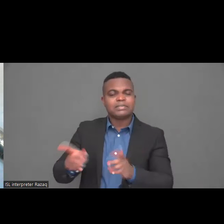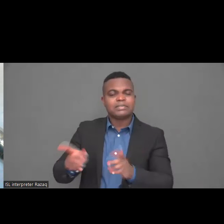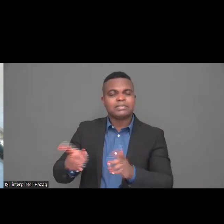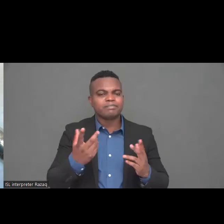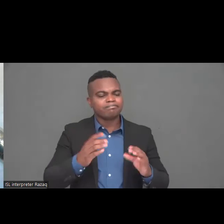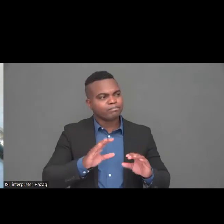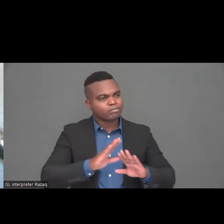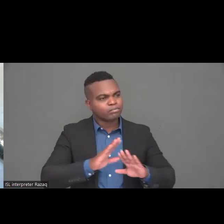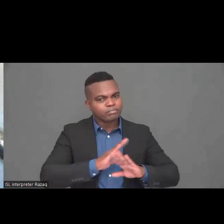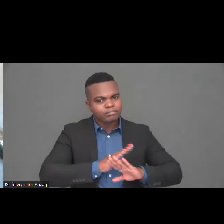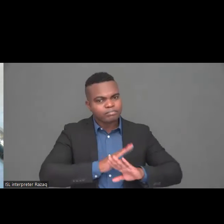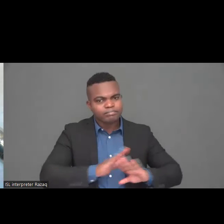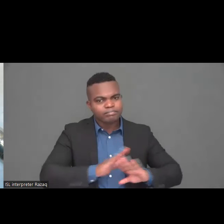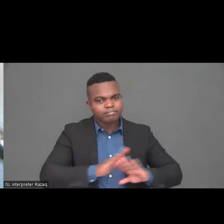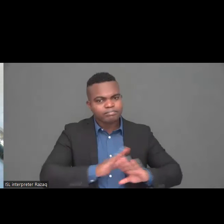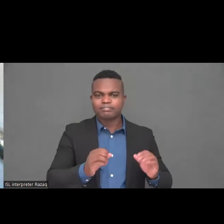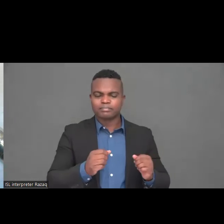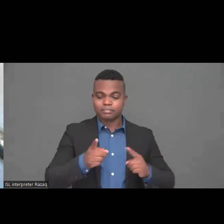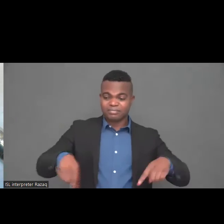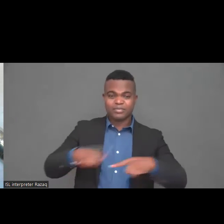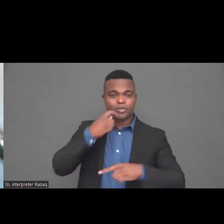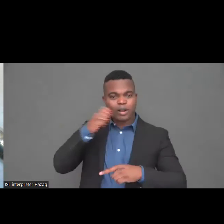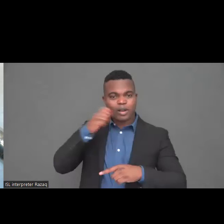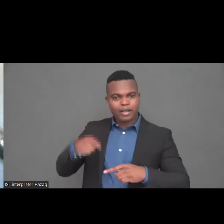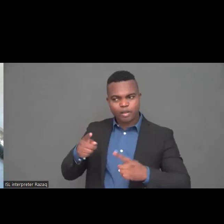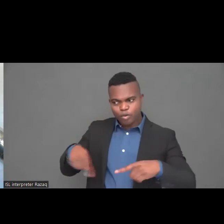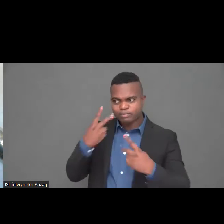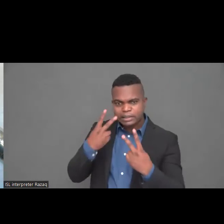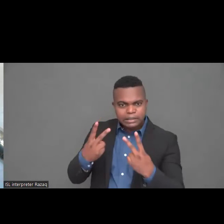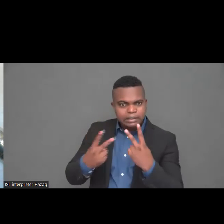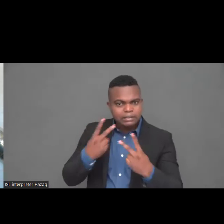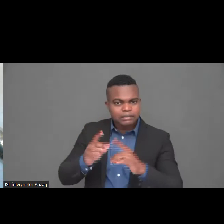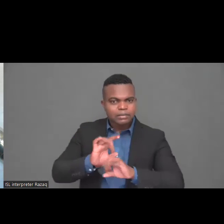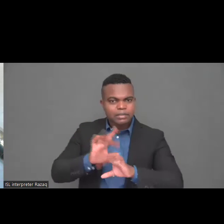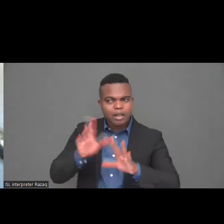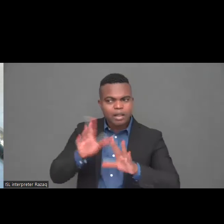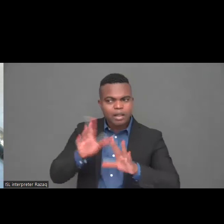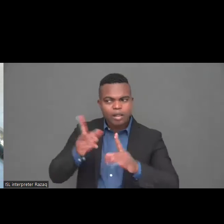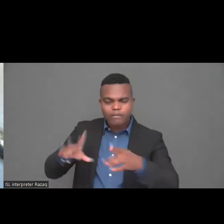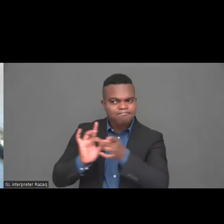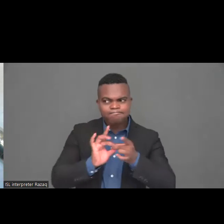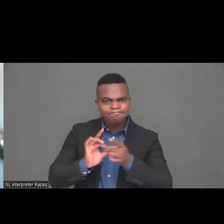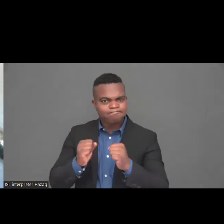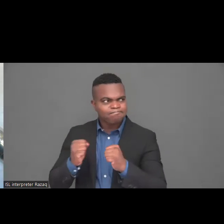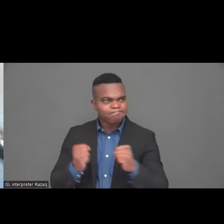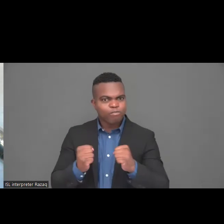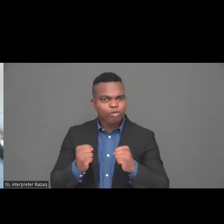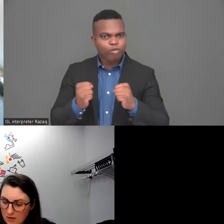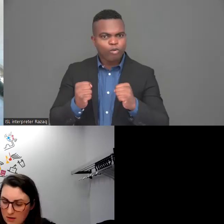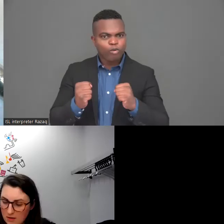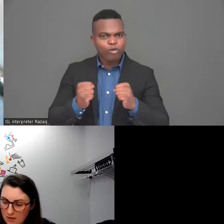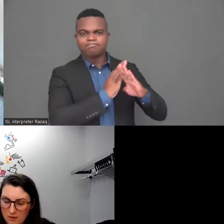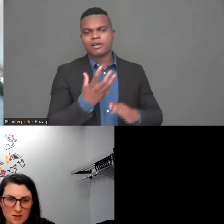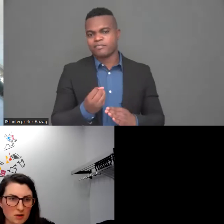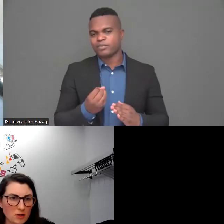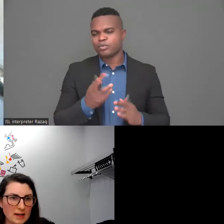safe life. Thank you for your help. Thank you very much. Thank you very much.